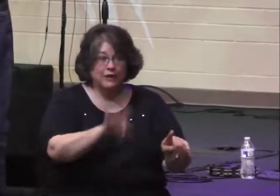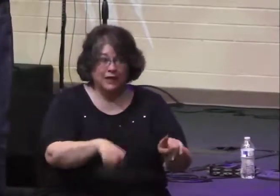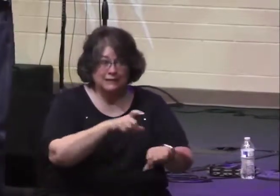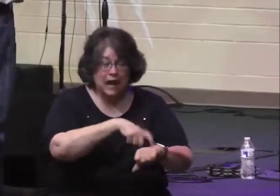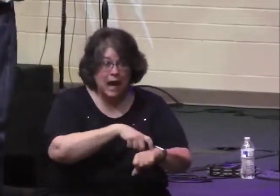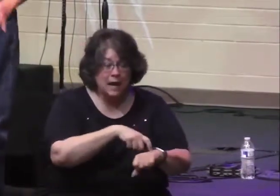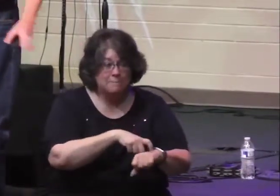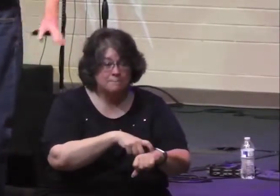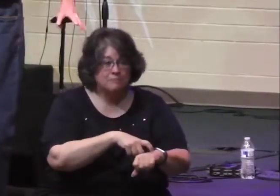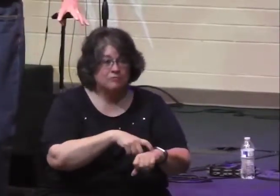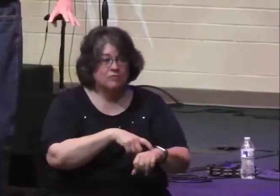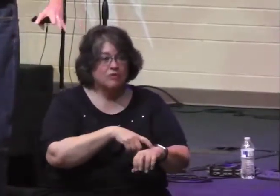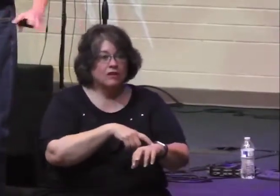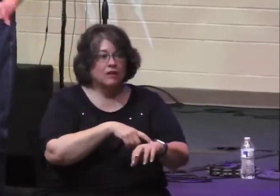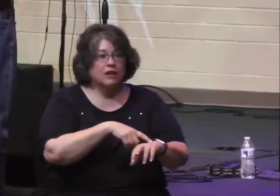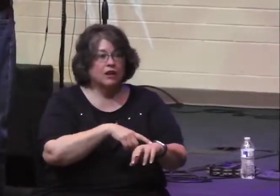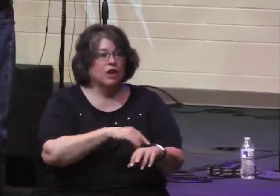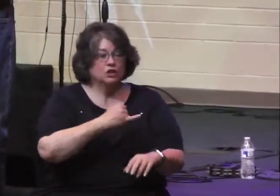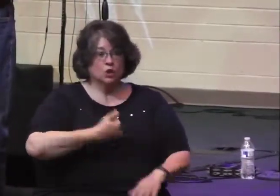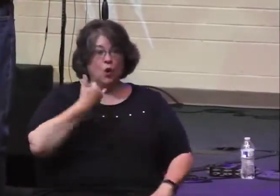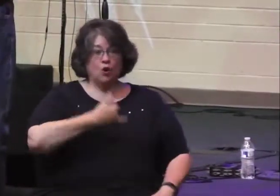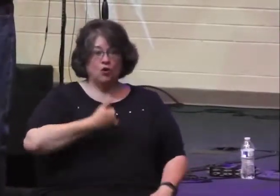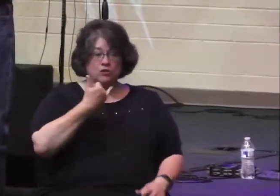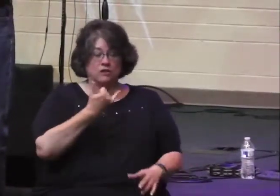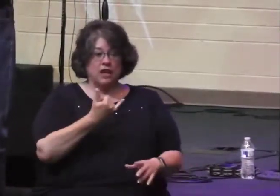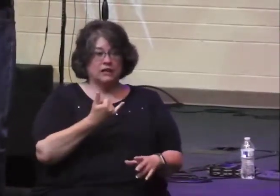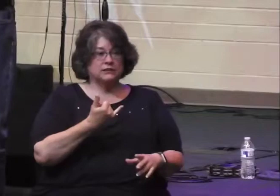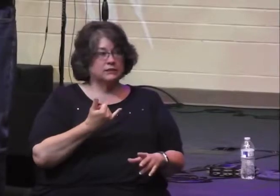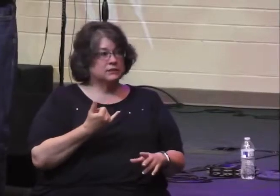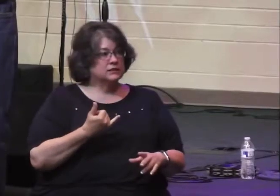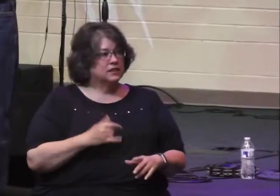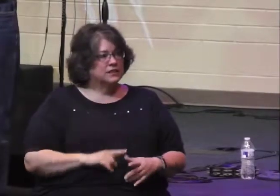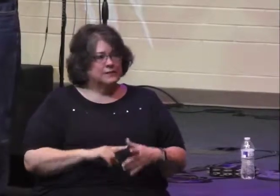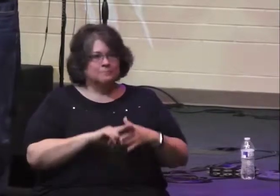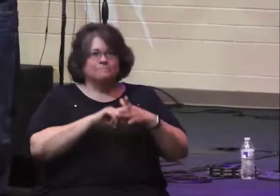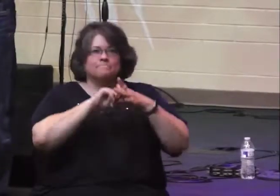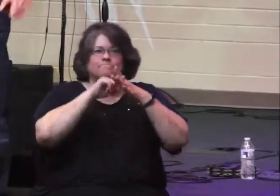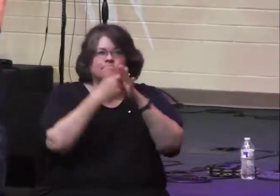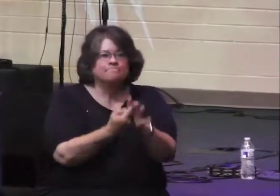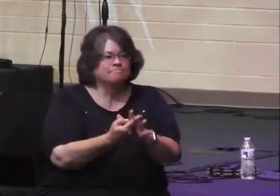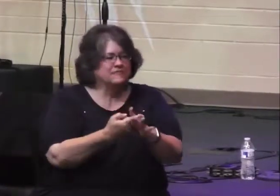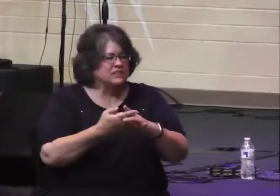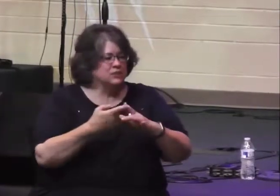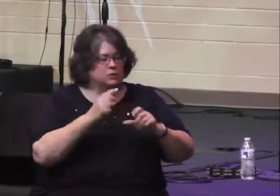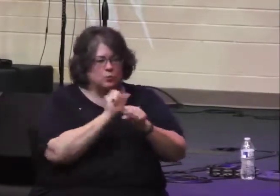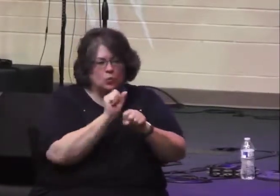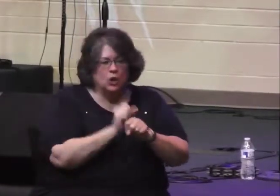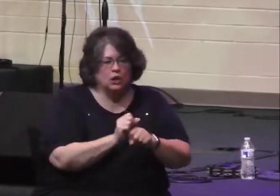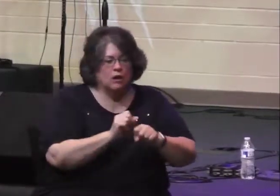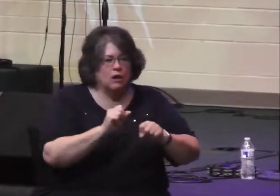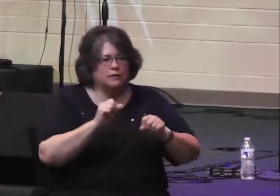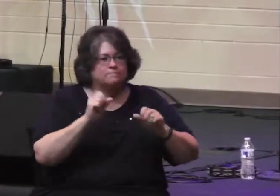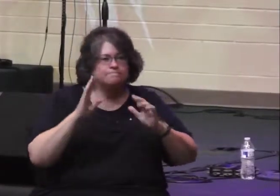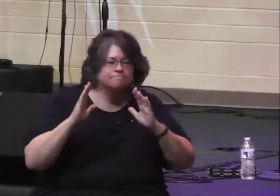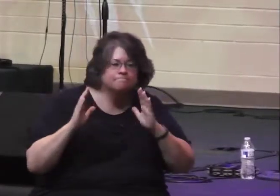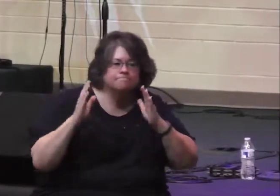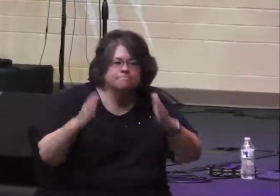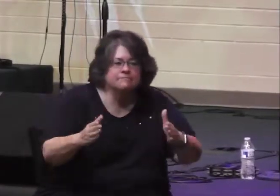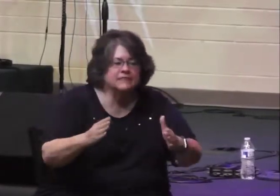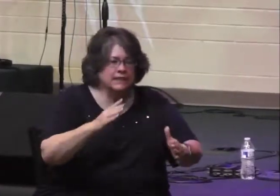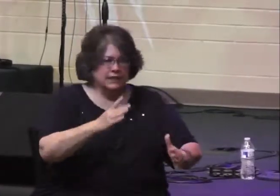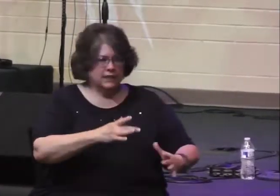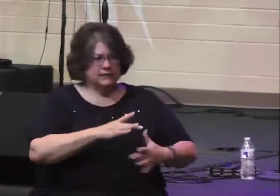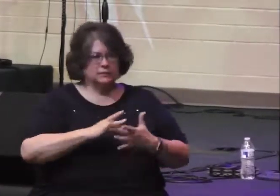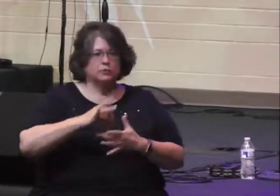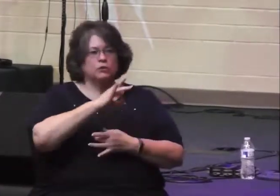and it's in this time of relative calm when Jehoshaphat has set to work to kind of bring this spiritual renewal